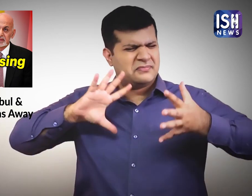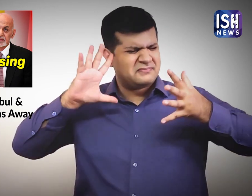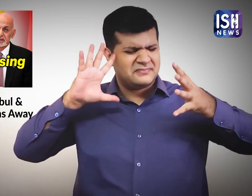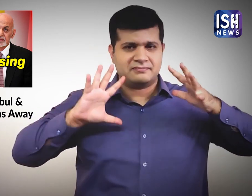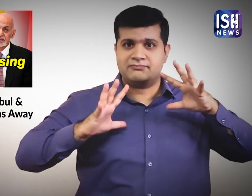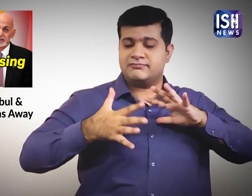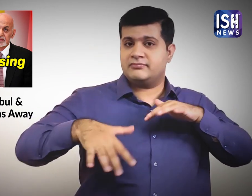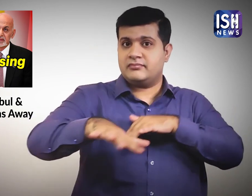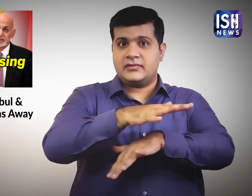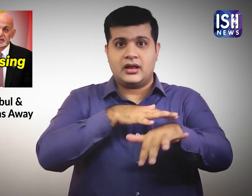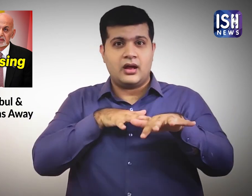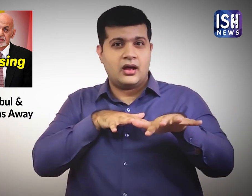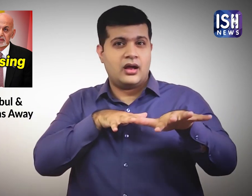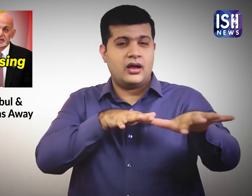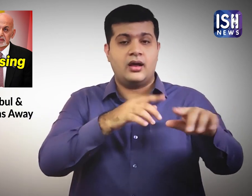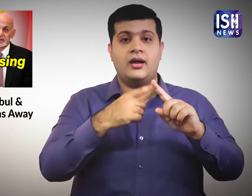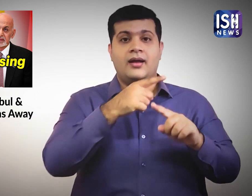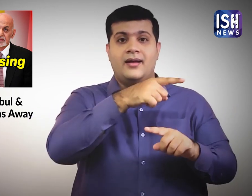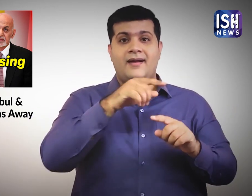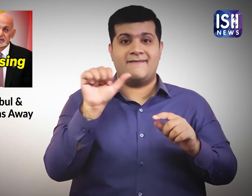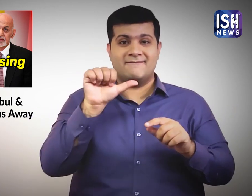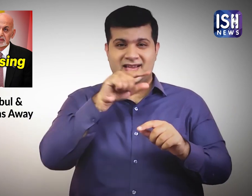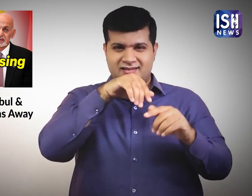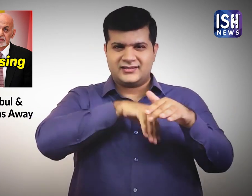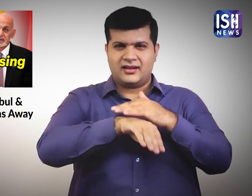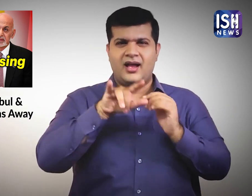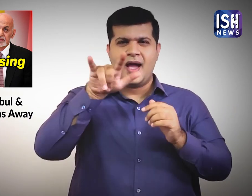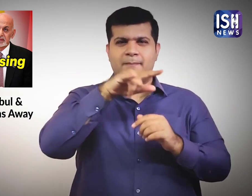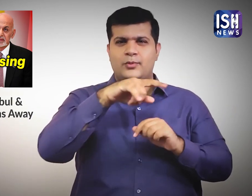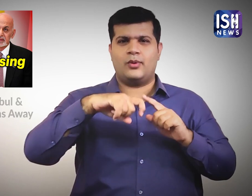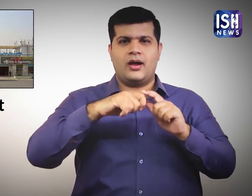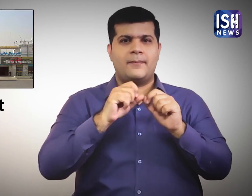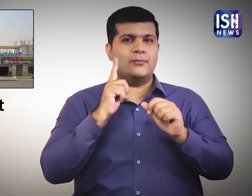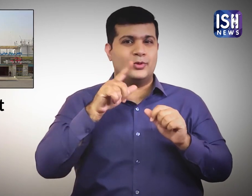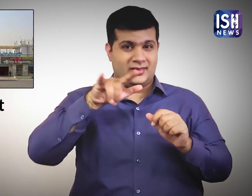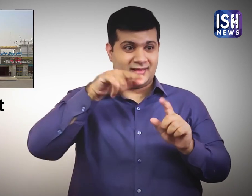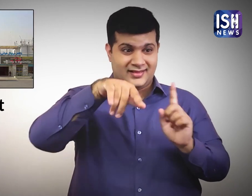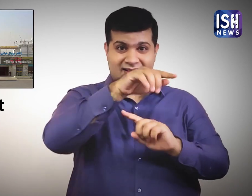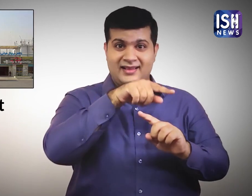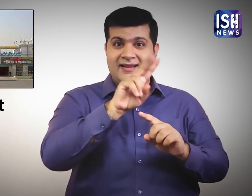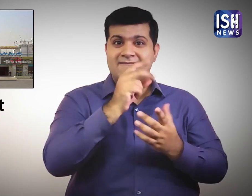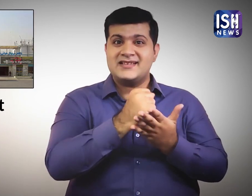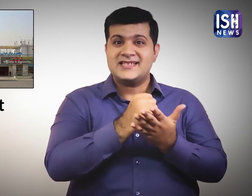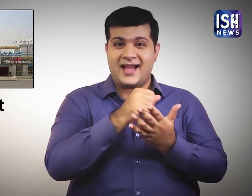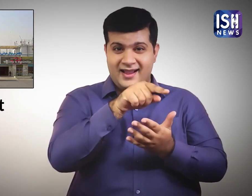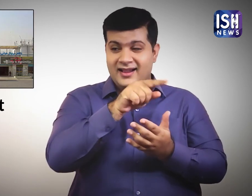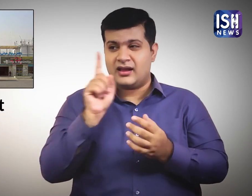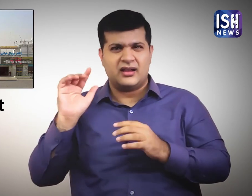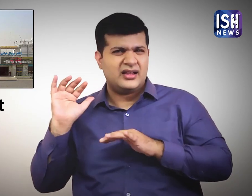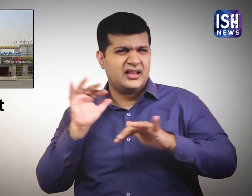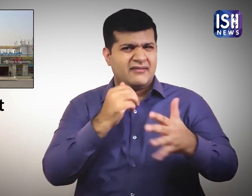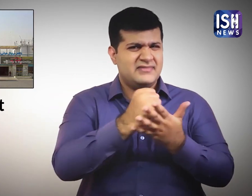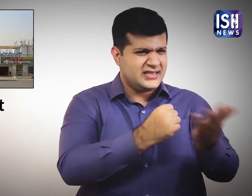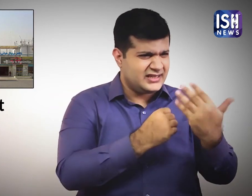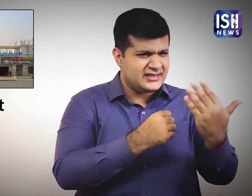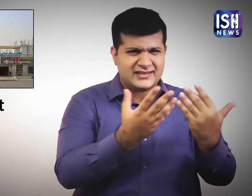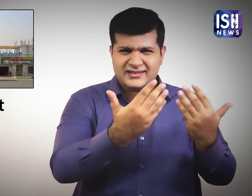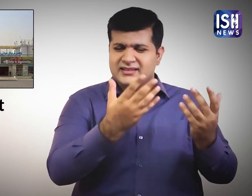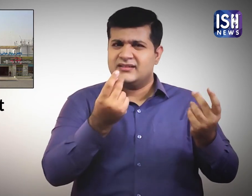There were traffic snarls everywhere. There was absolute chaos at the immigration counter of the Kabul airport as people